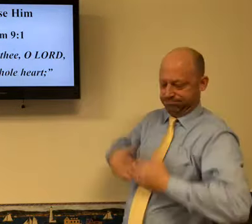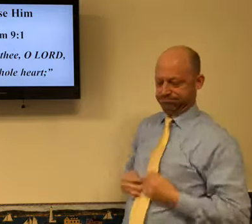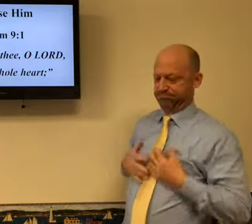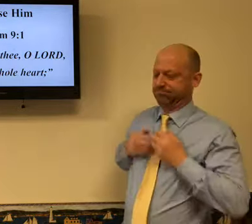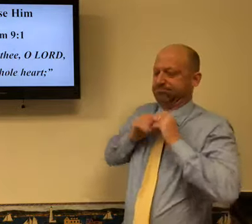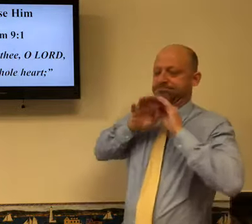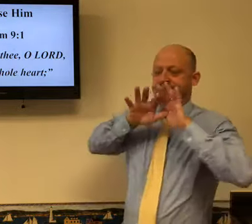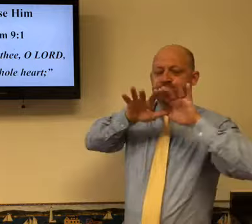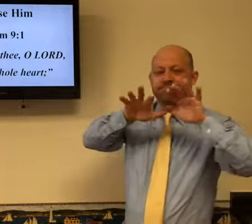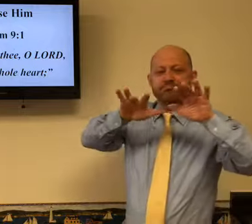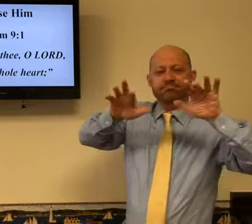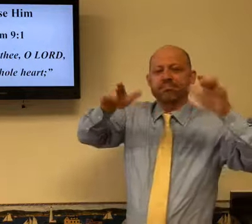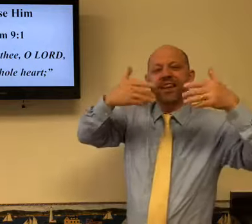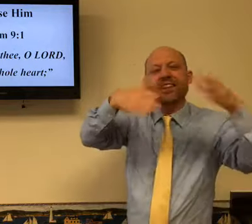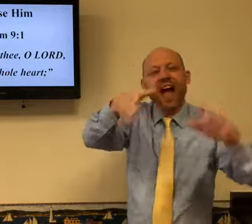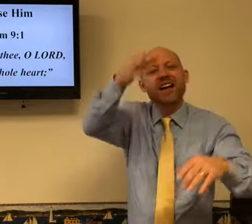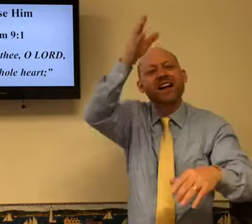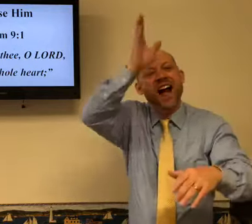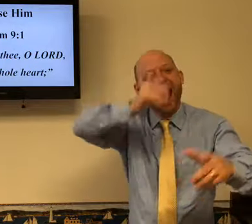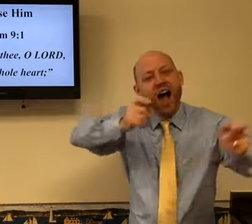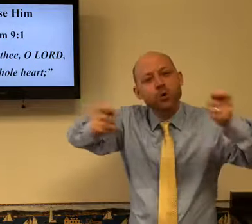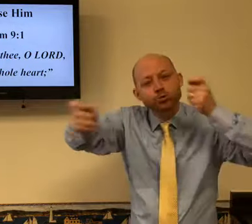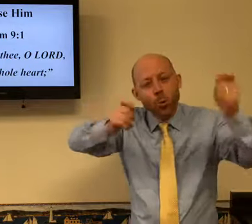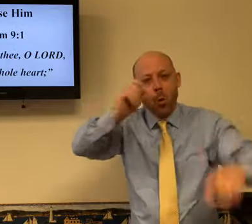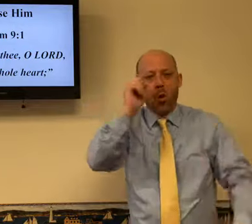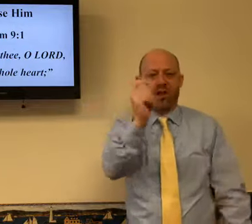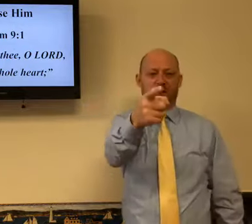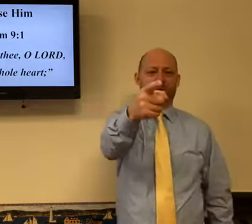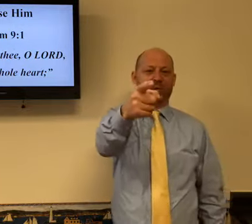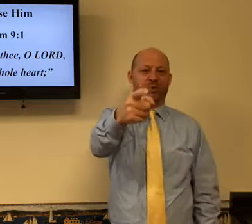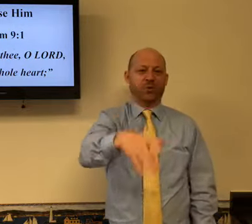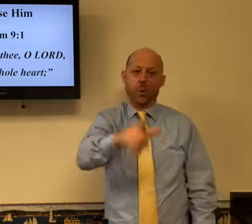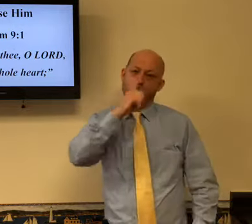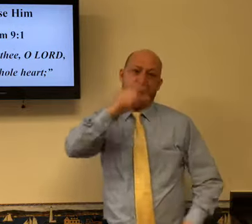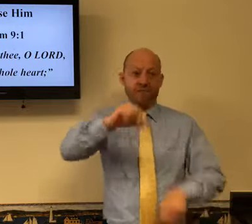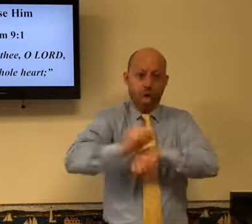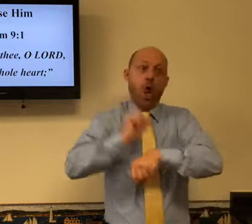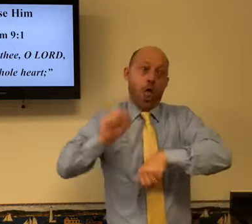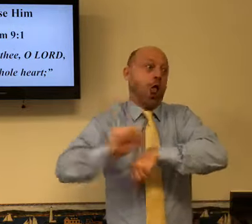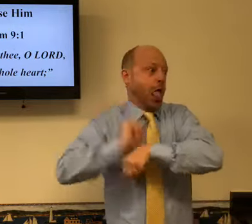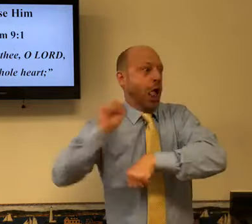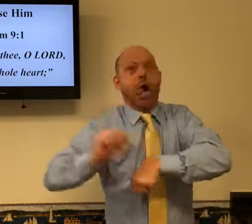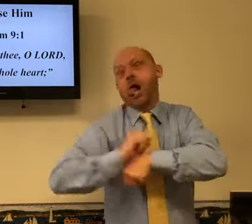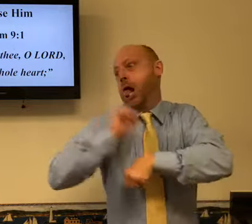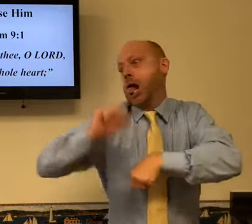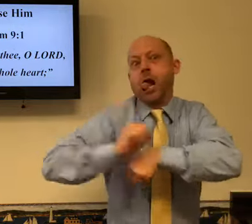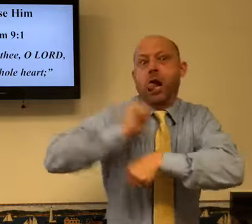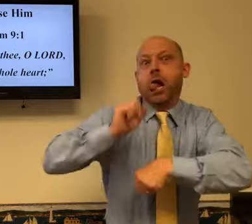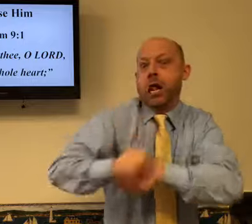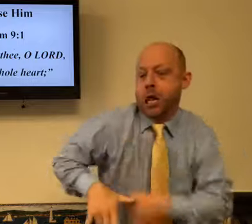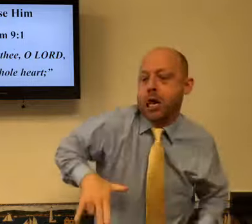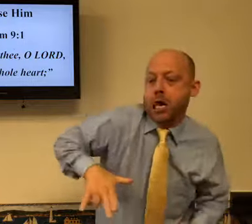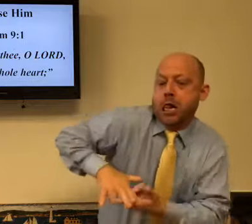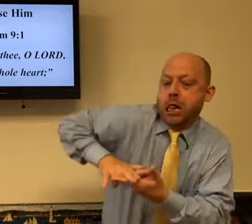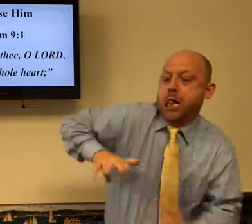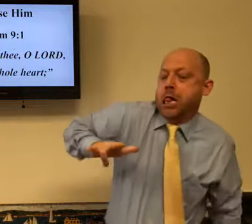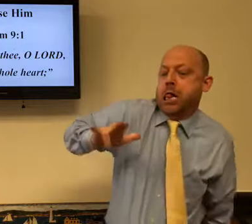And he will give you those blessings. Let God be in control of you. You don't have to work so